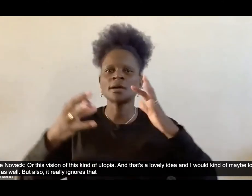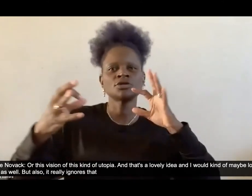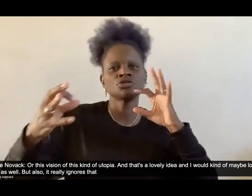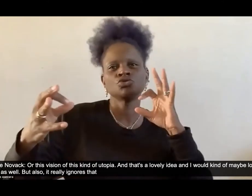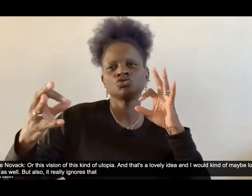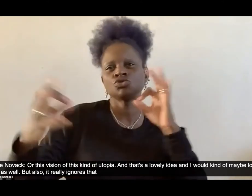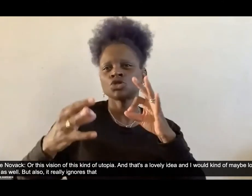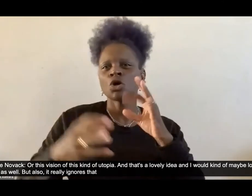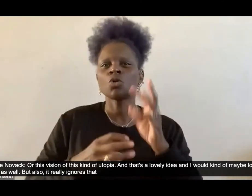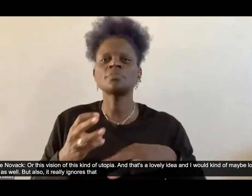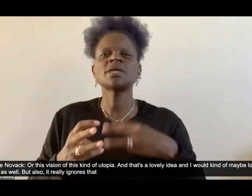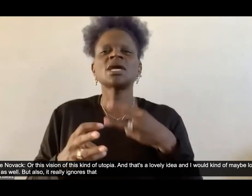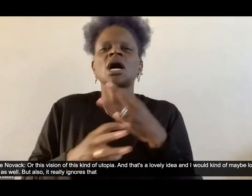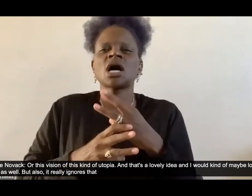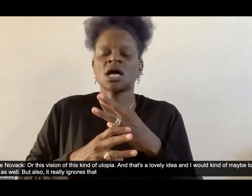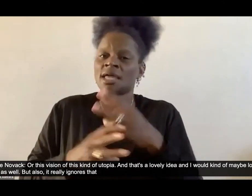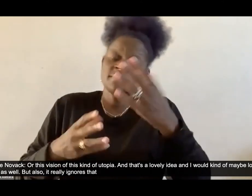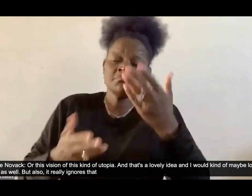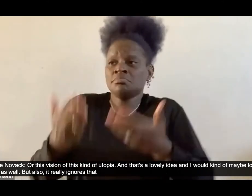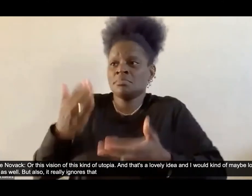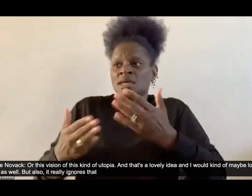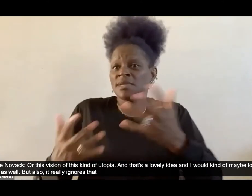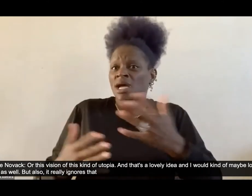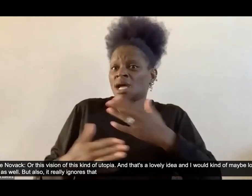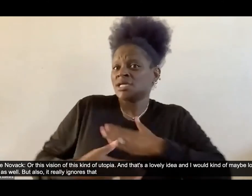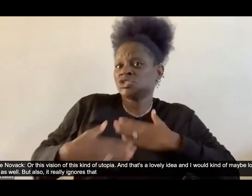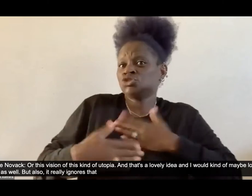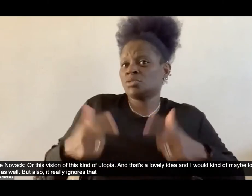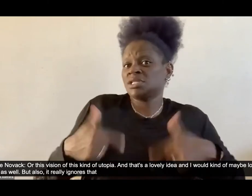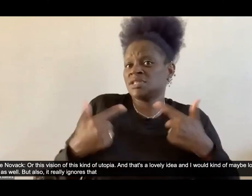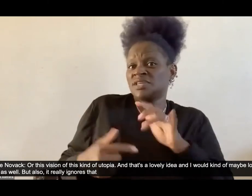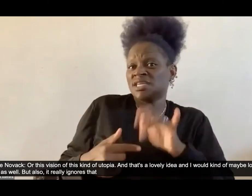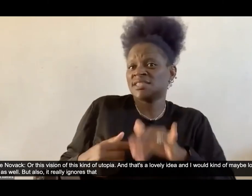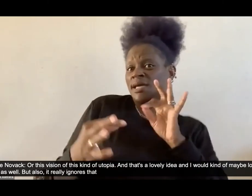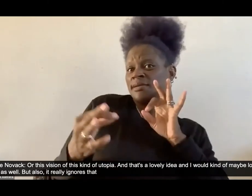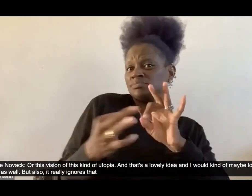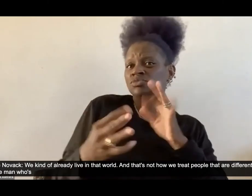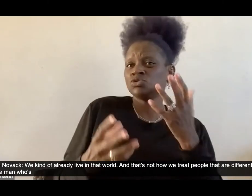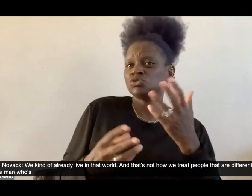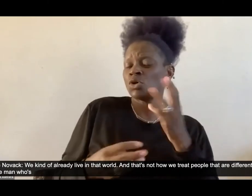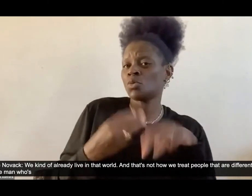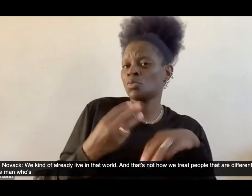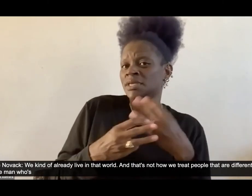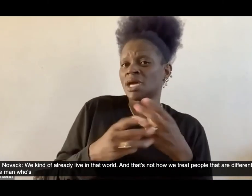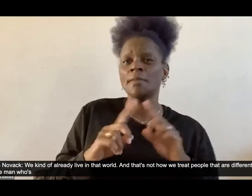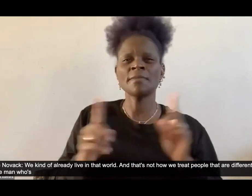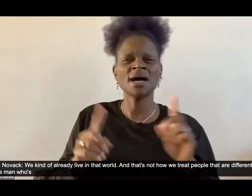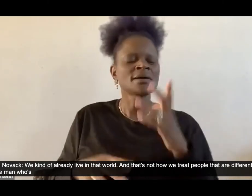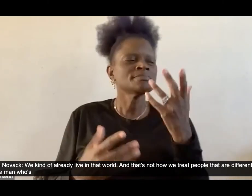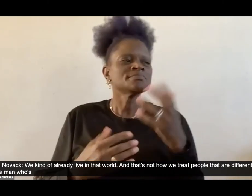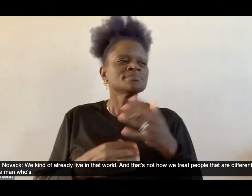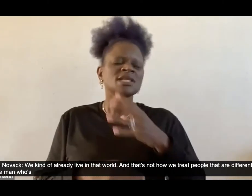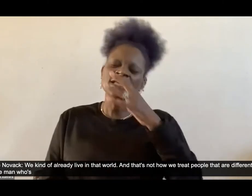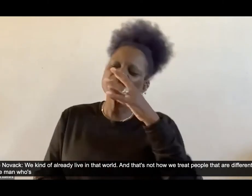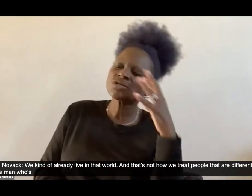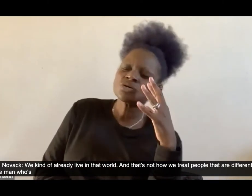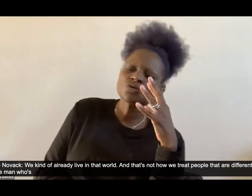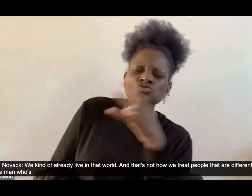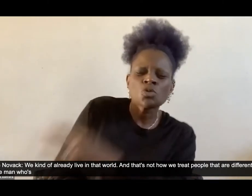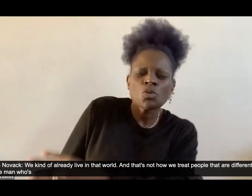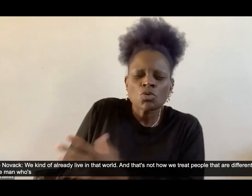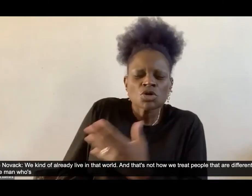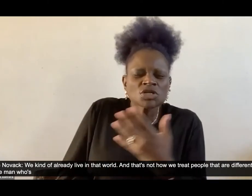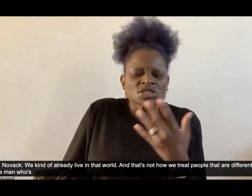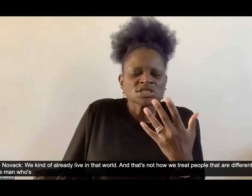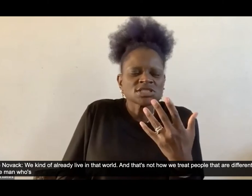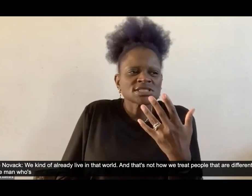and i would kind of maybe love to live in that world as well but also it really ignores that we kind of already live in that world and that's not how we treat people that